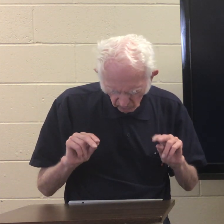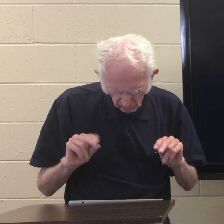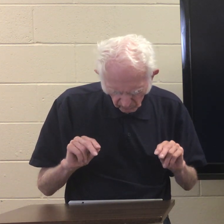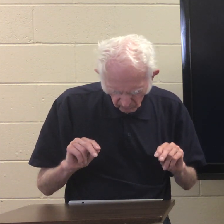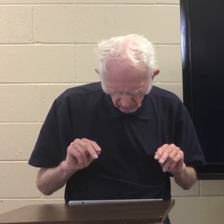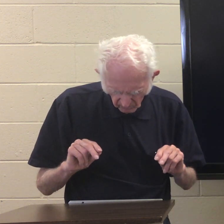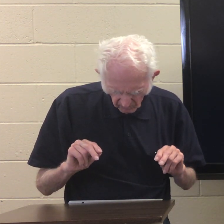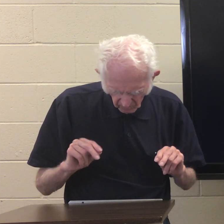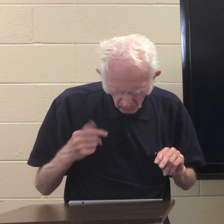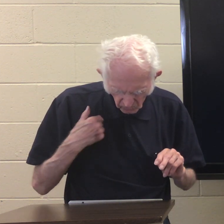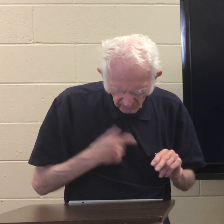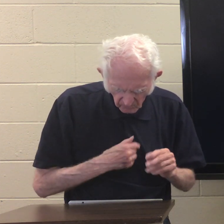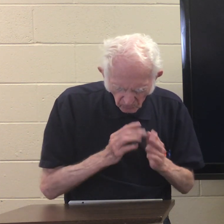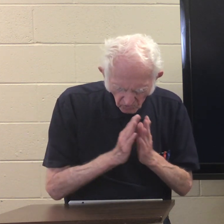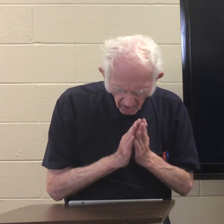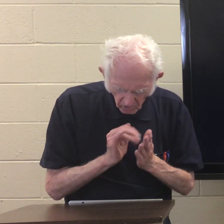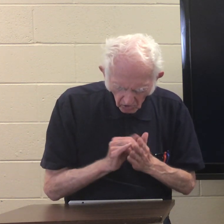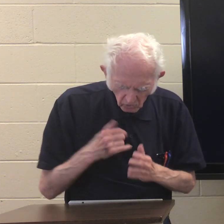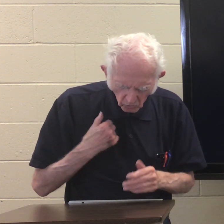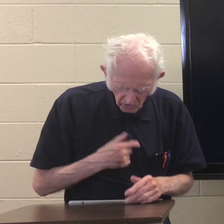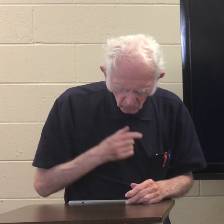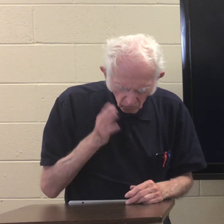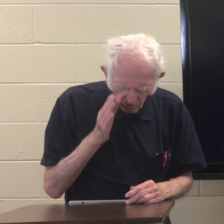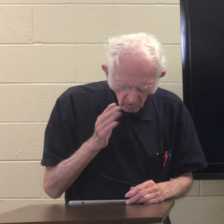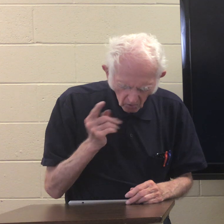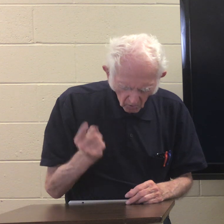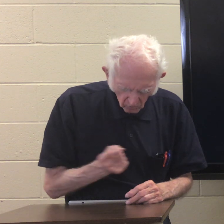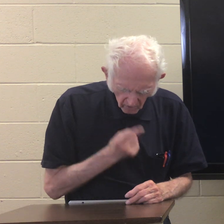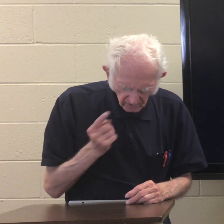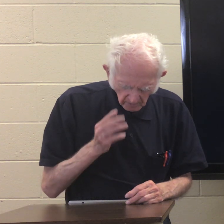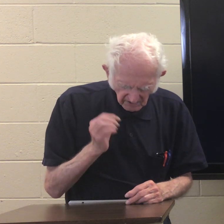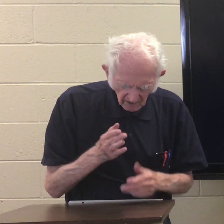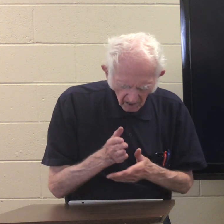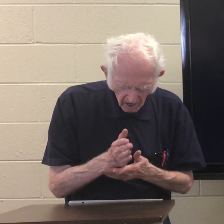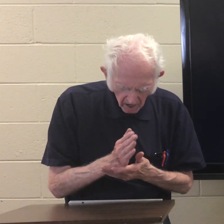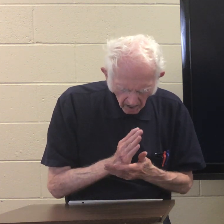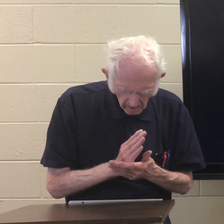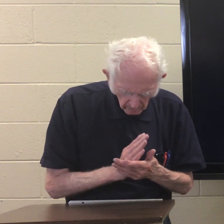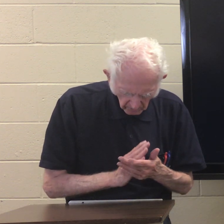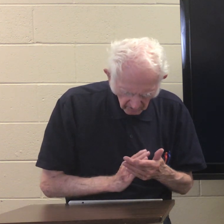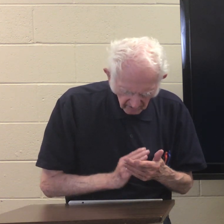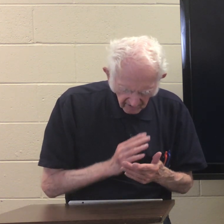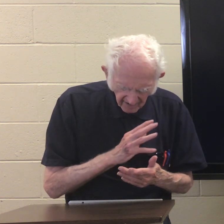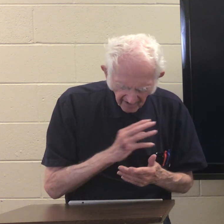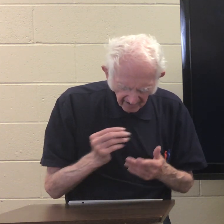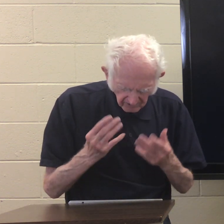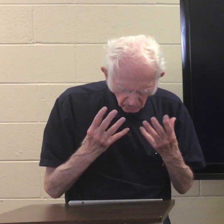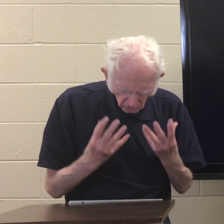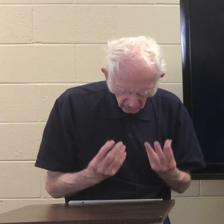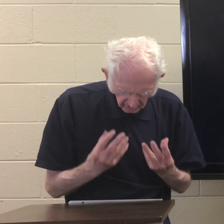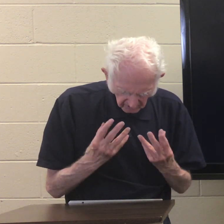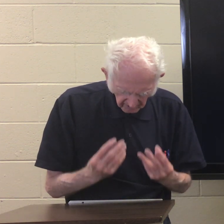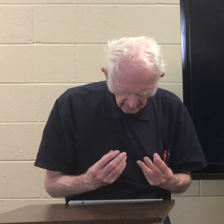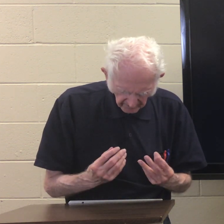no we ask that we will always be humble and gentle